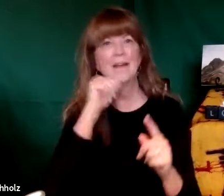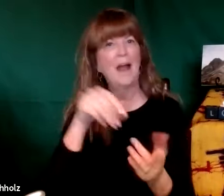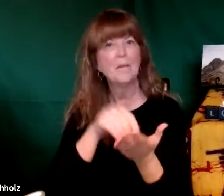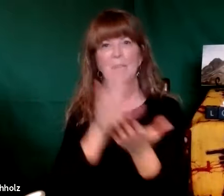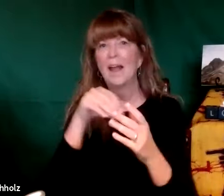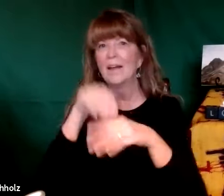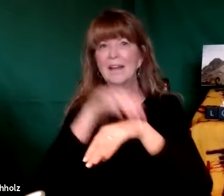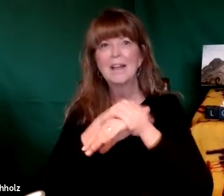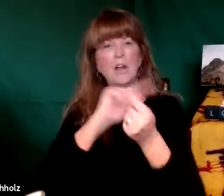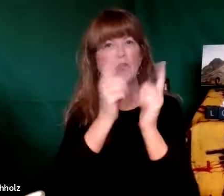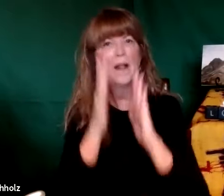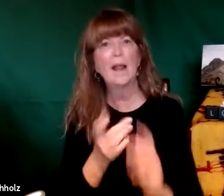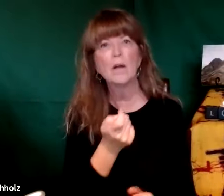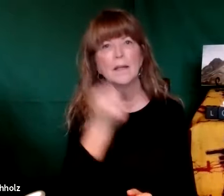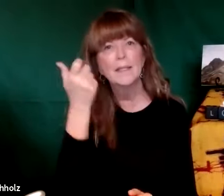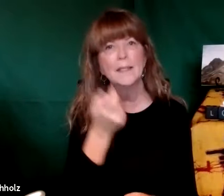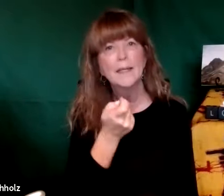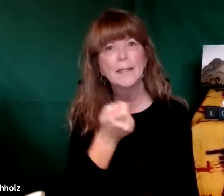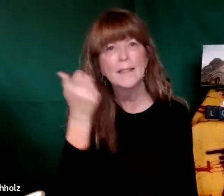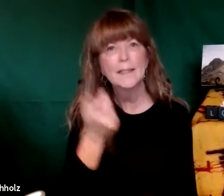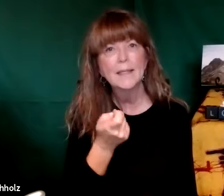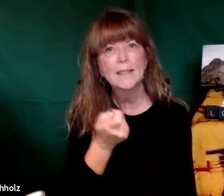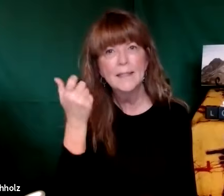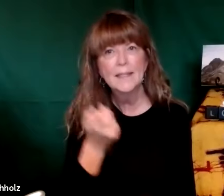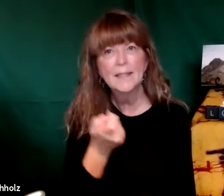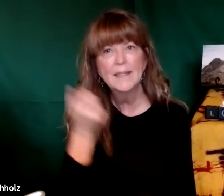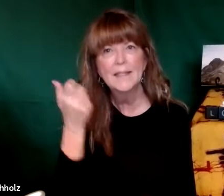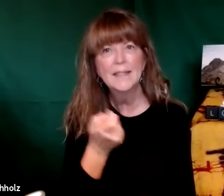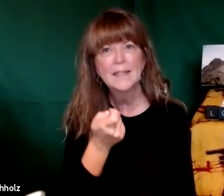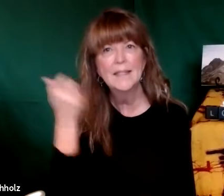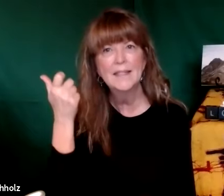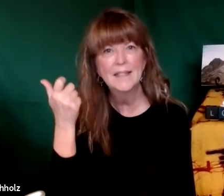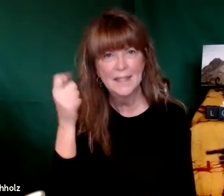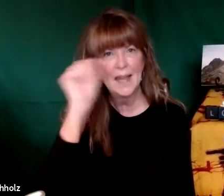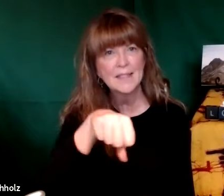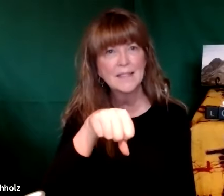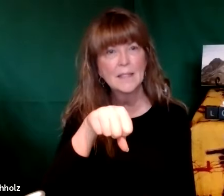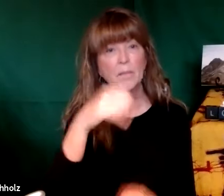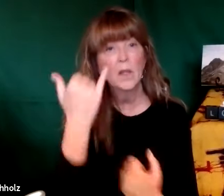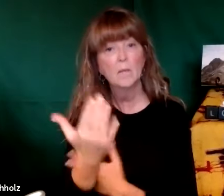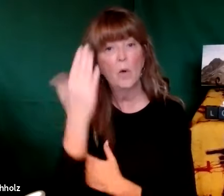Jeremiah should have had that translation of the word HINE in there but it was not